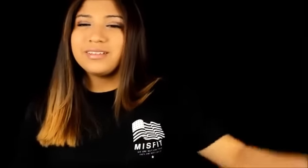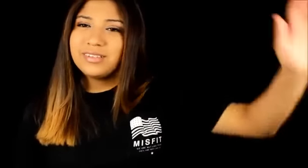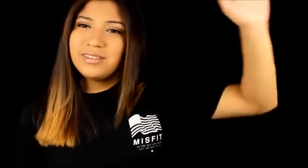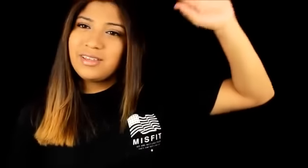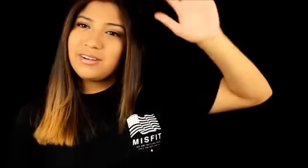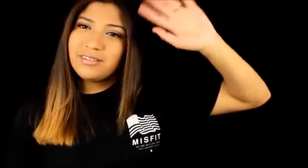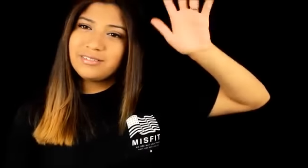yeah see you later